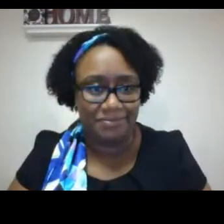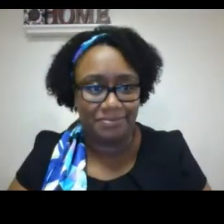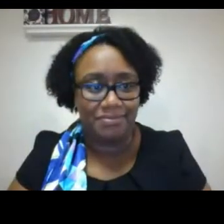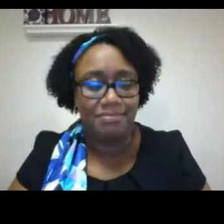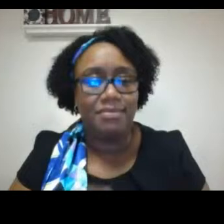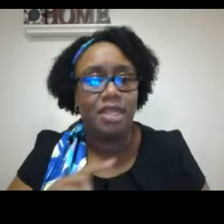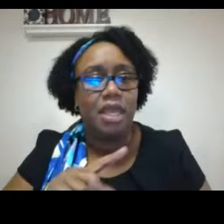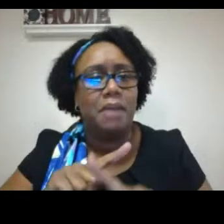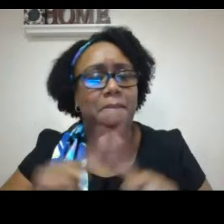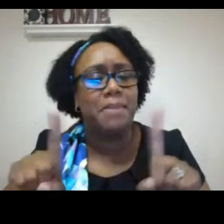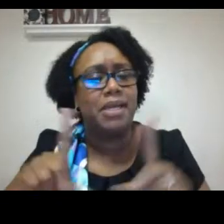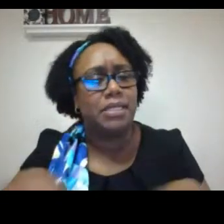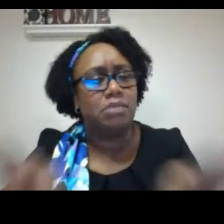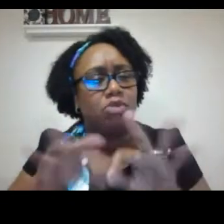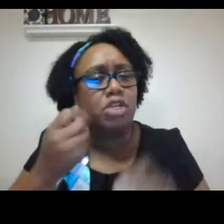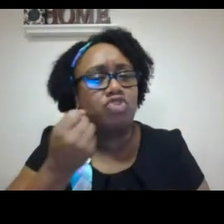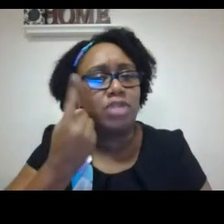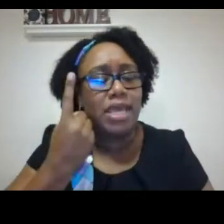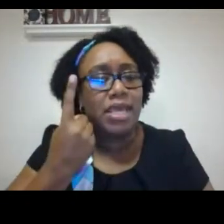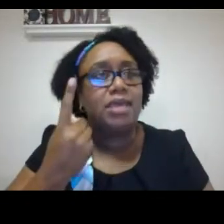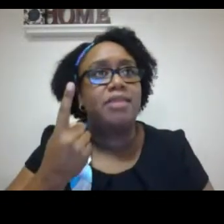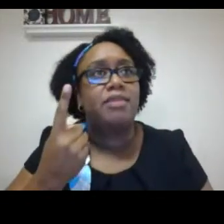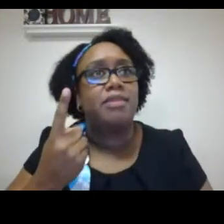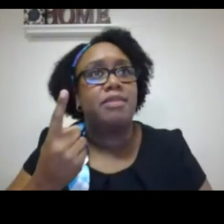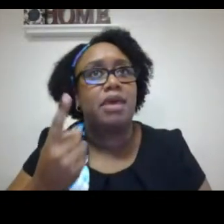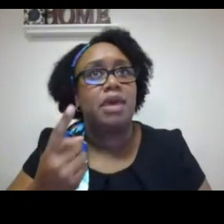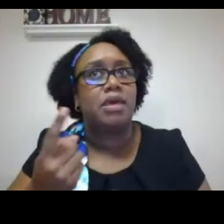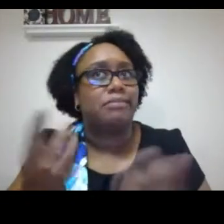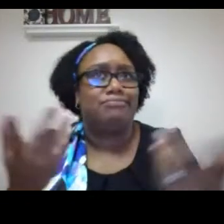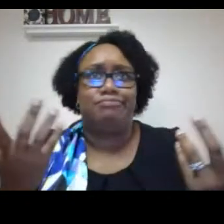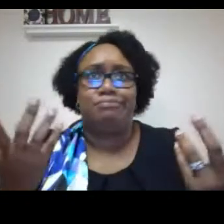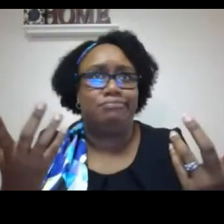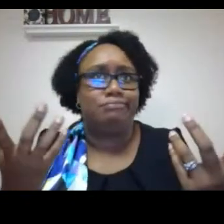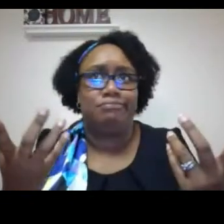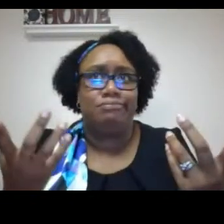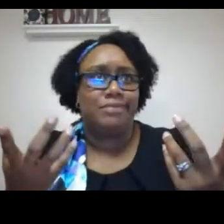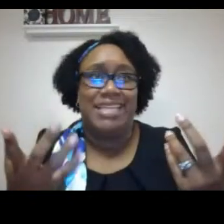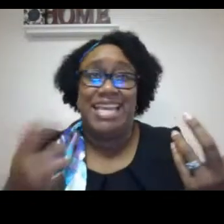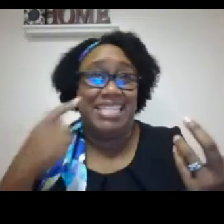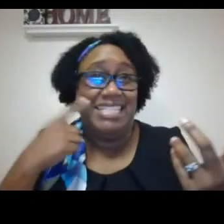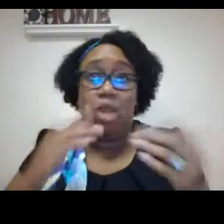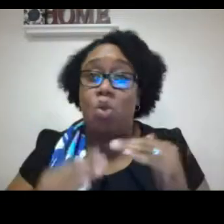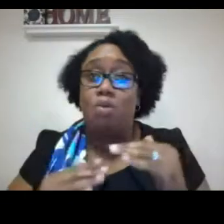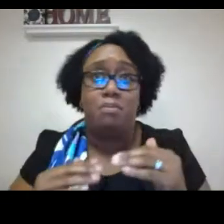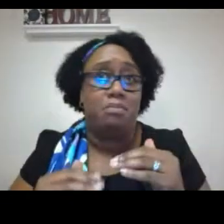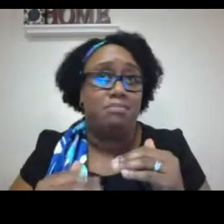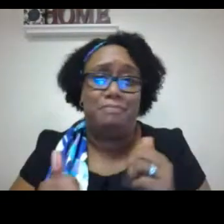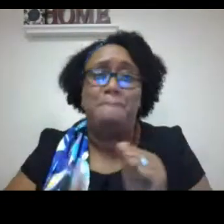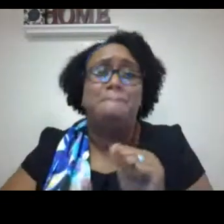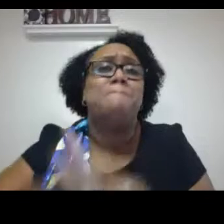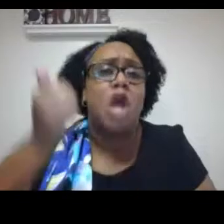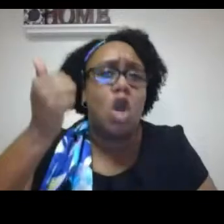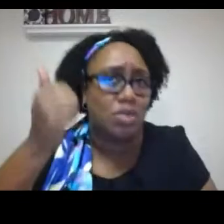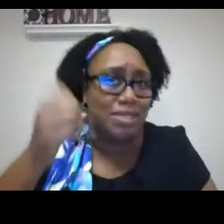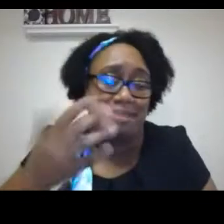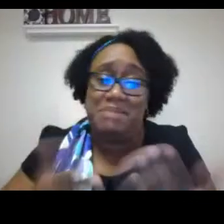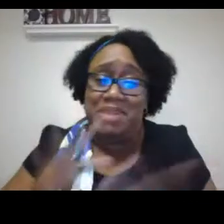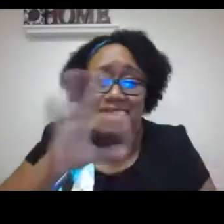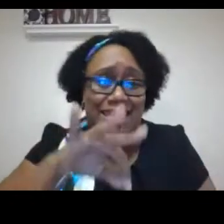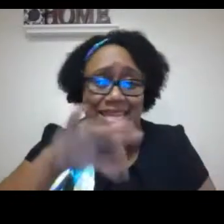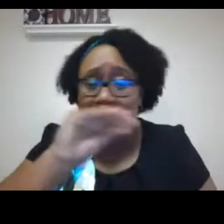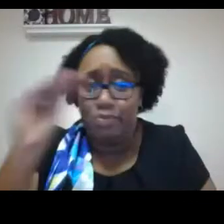take educational focus courses, then my response in that case would be yes. I think it's critical to understand